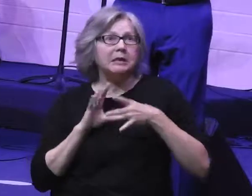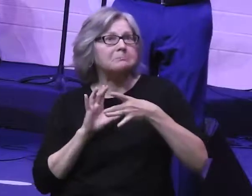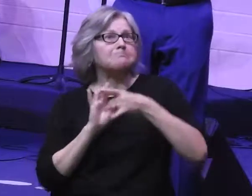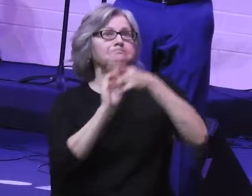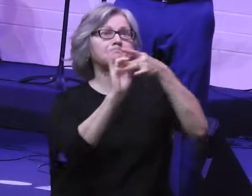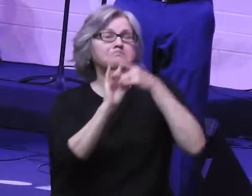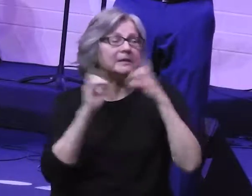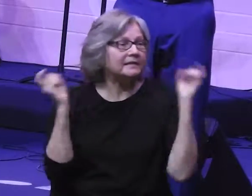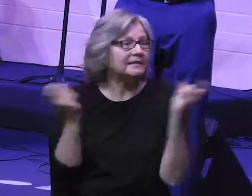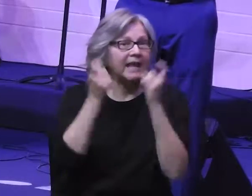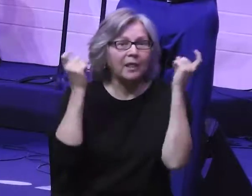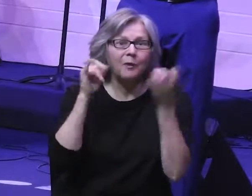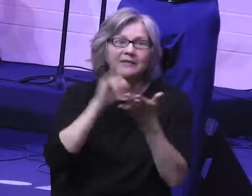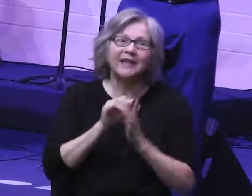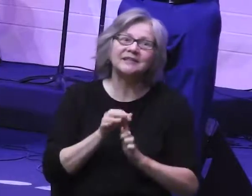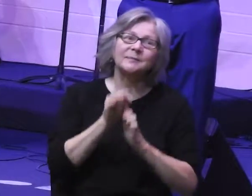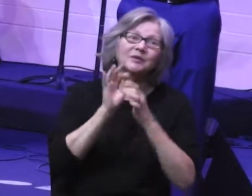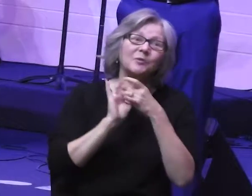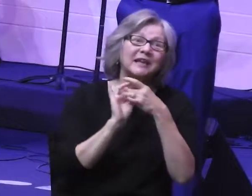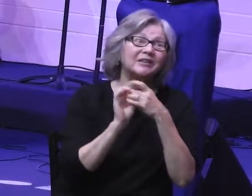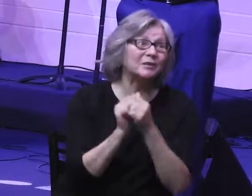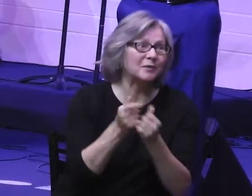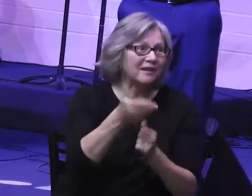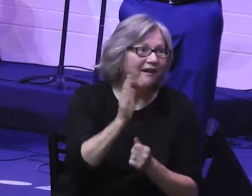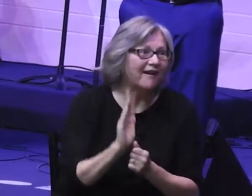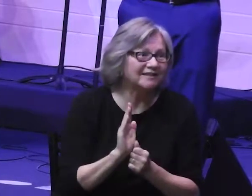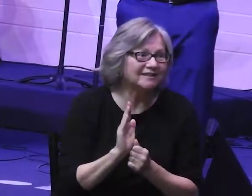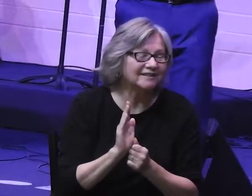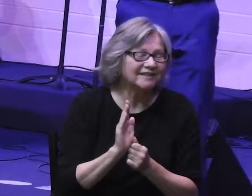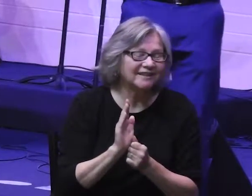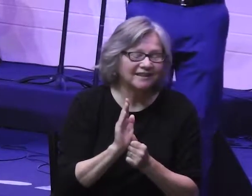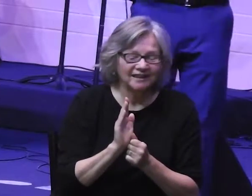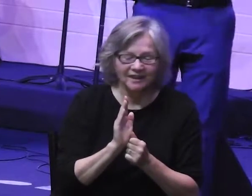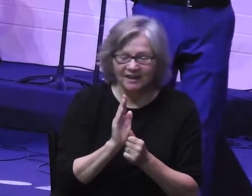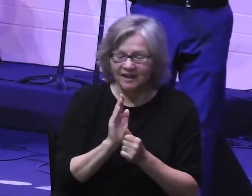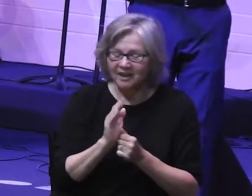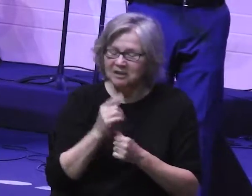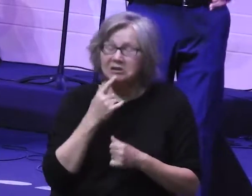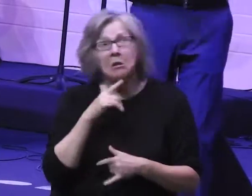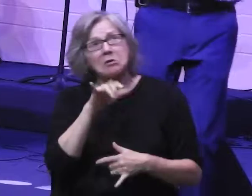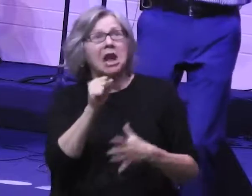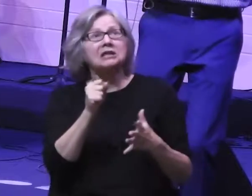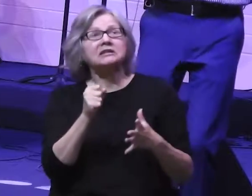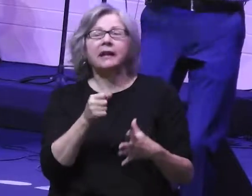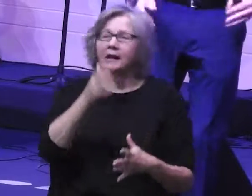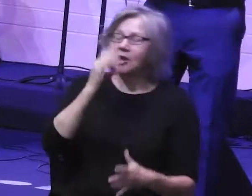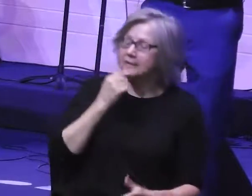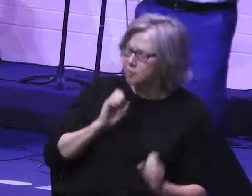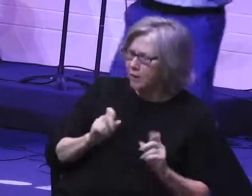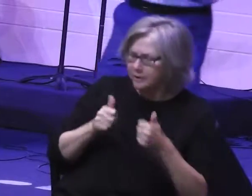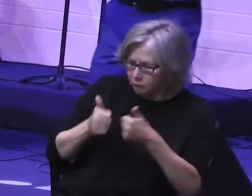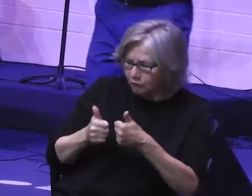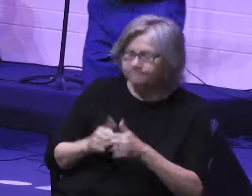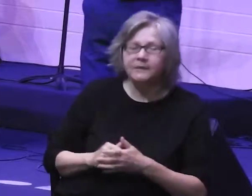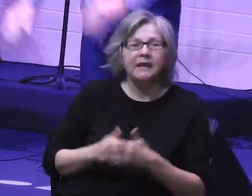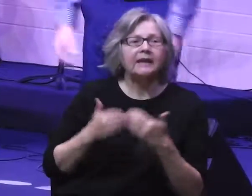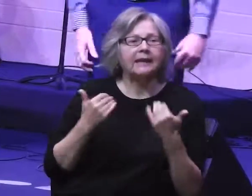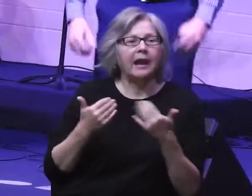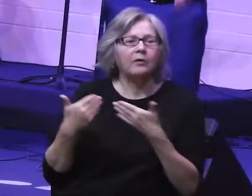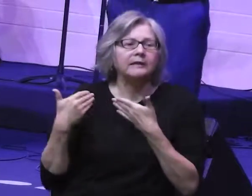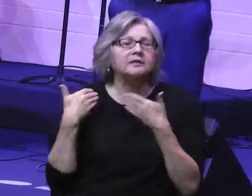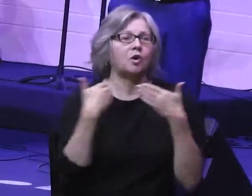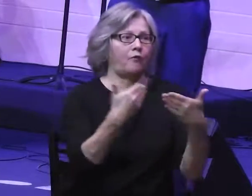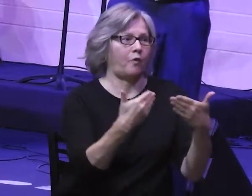and celebrated this special relationship with God. And after they've said yes, God goes, okay, good,